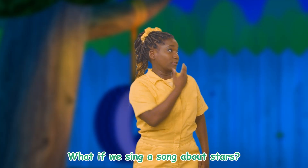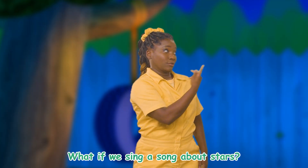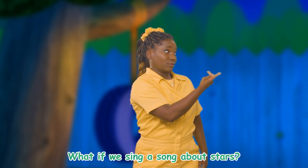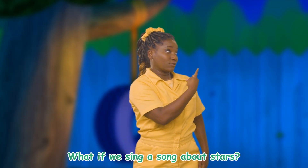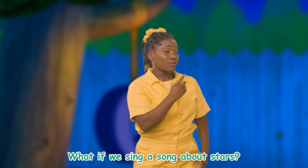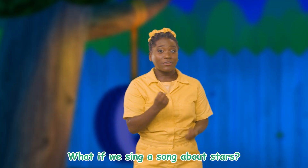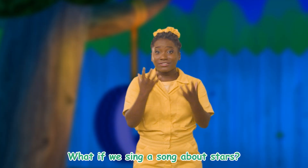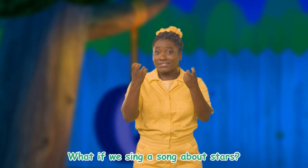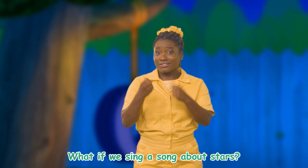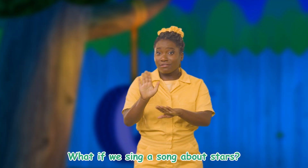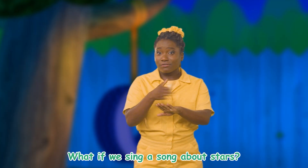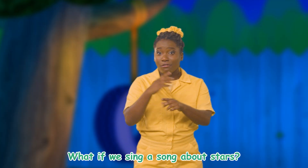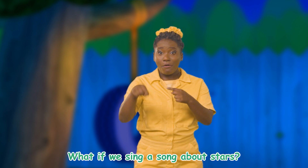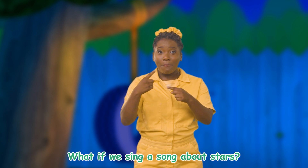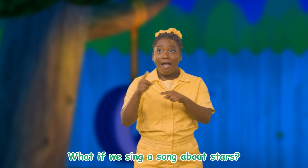What if we sing a song about stars?